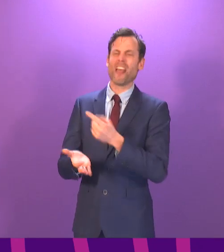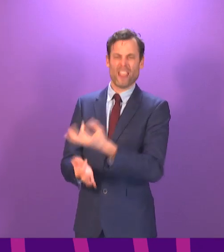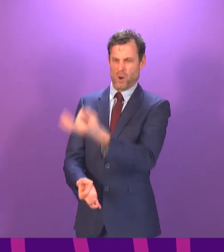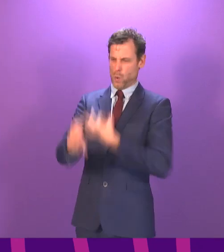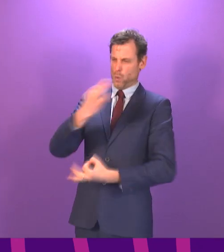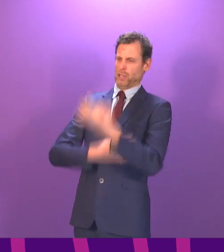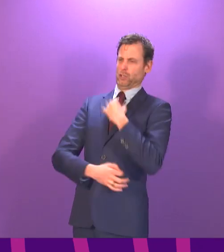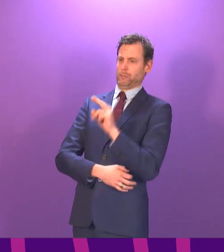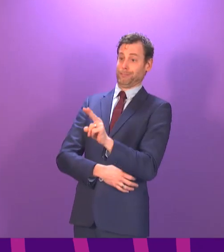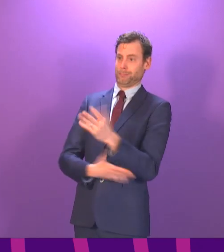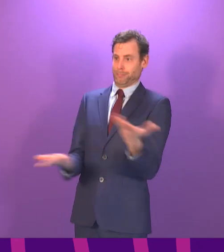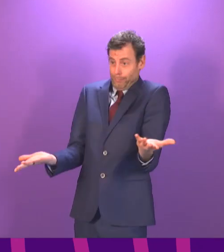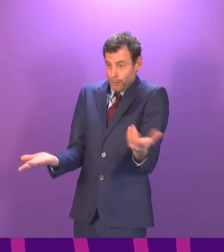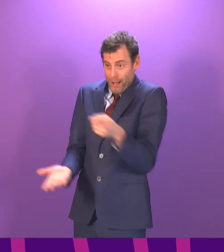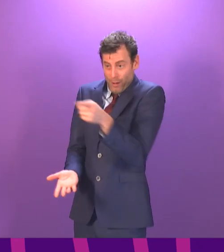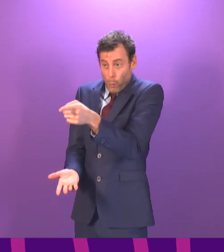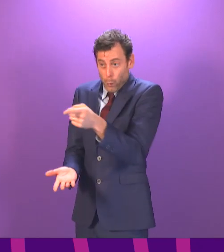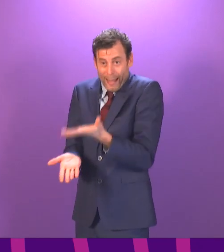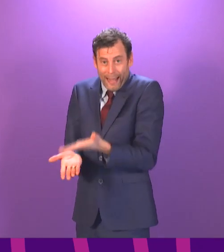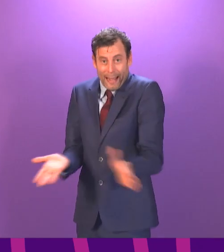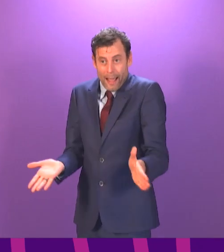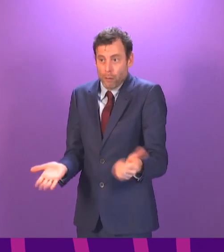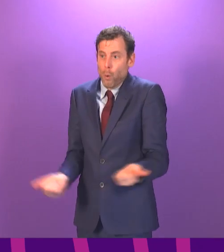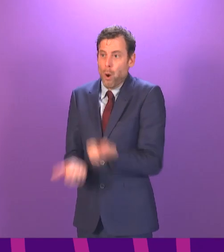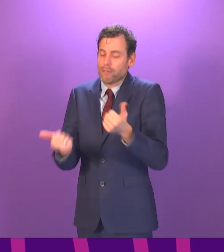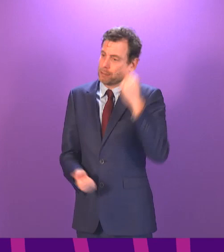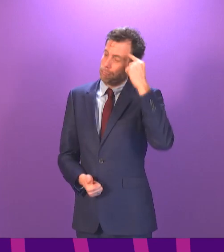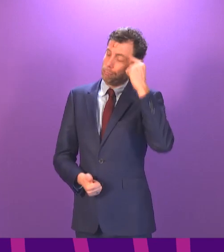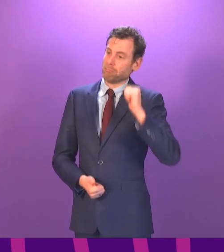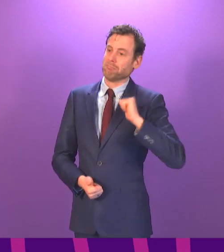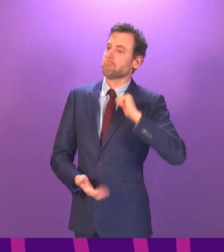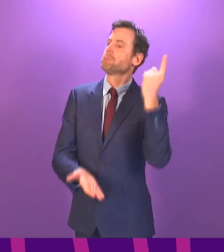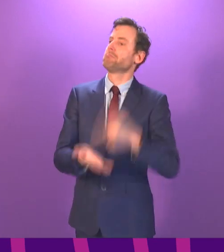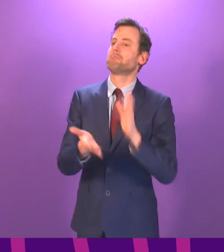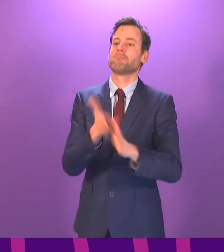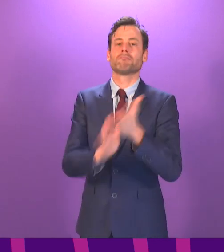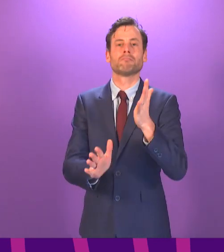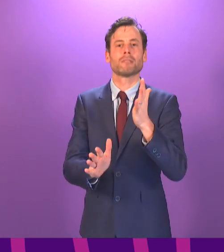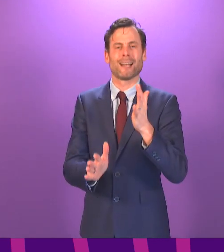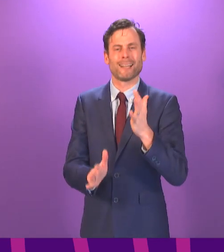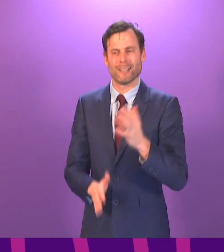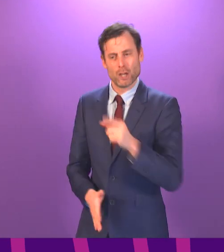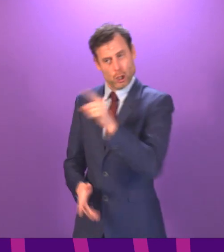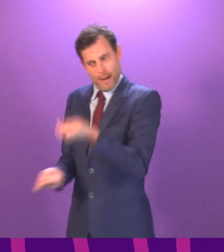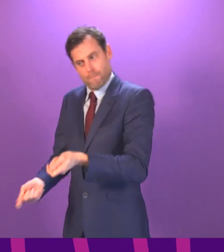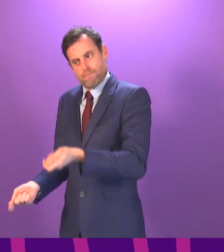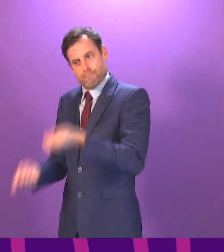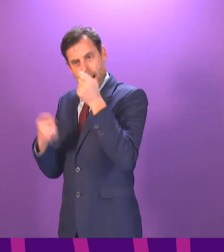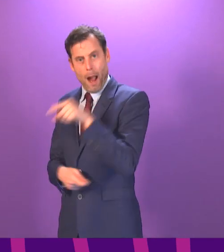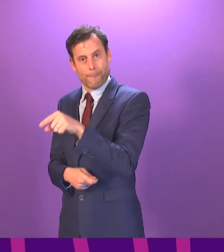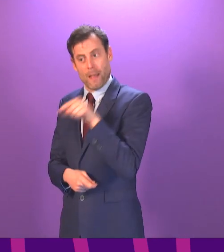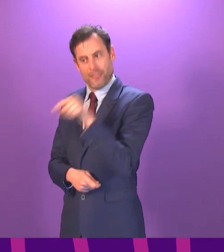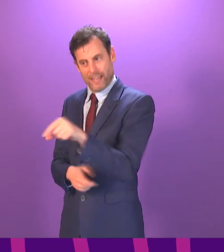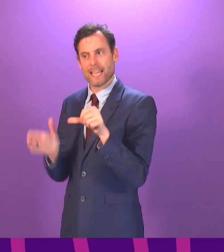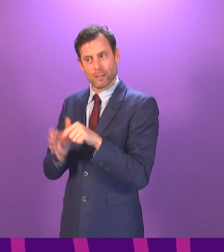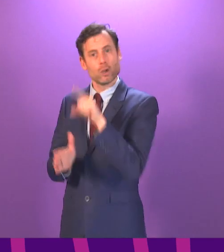exactly designed to prejudge the outcome of this. Now all of these issues that she has raised here, she will get